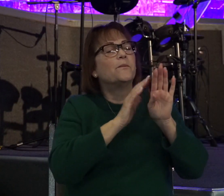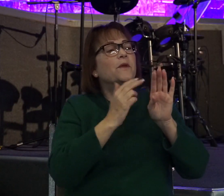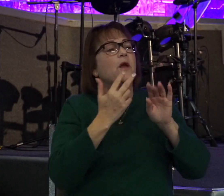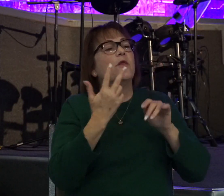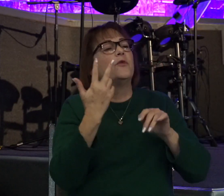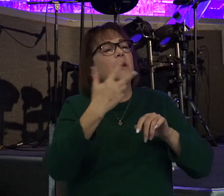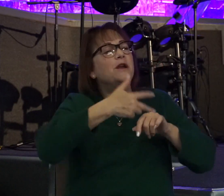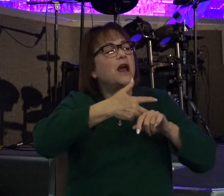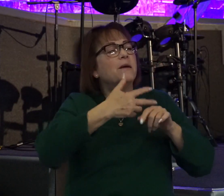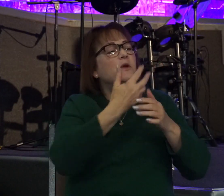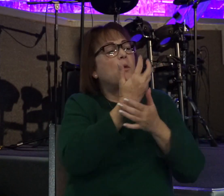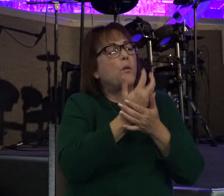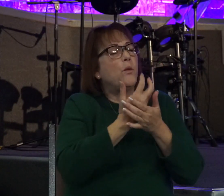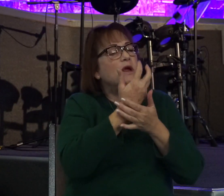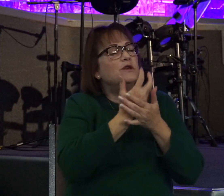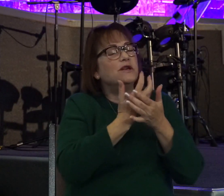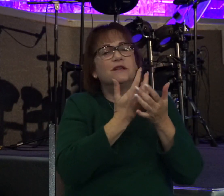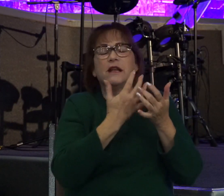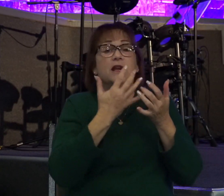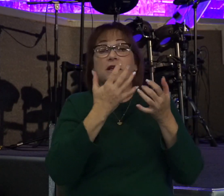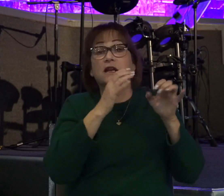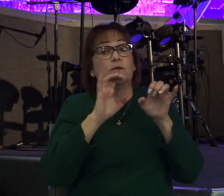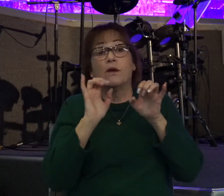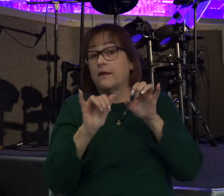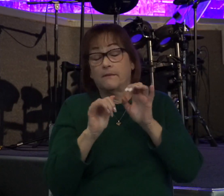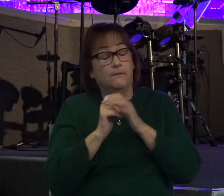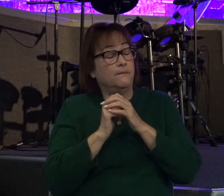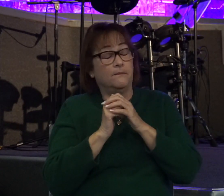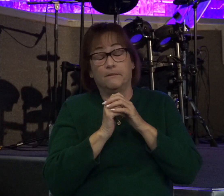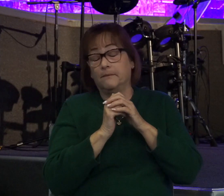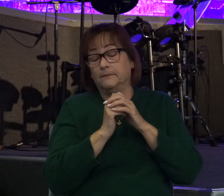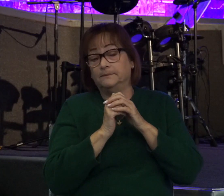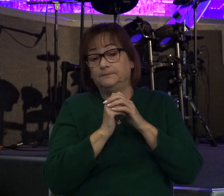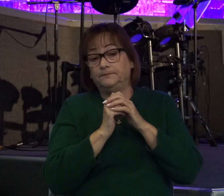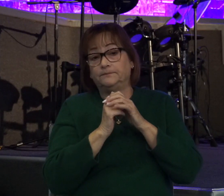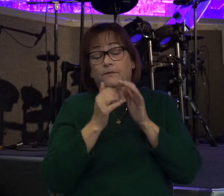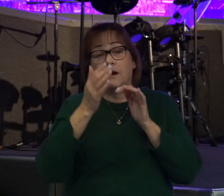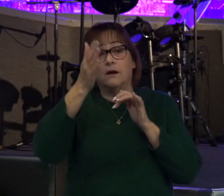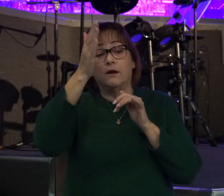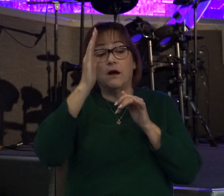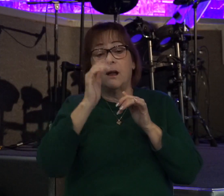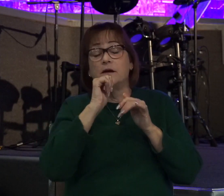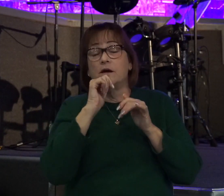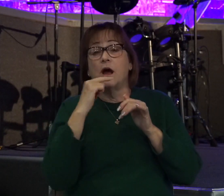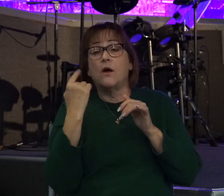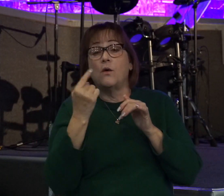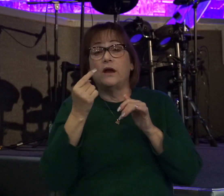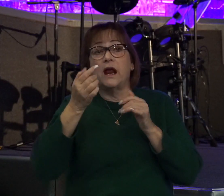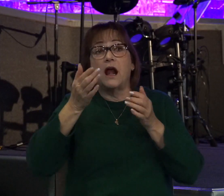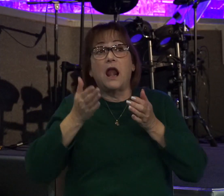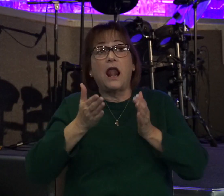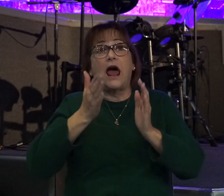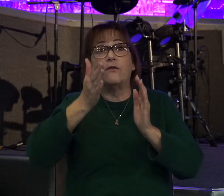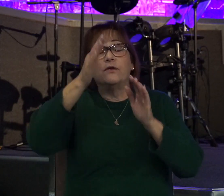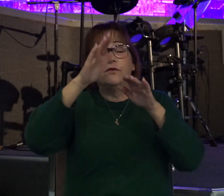He doesn't want to be treated like that. And so God not only allowed the children of Israel to be defeated in battle,